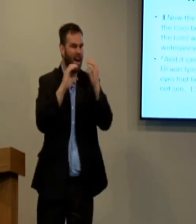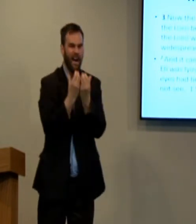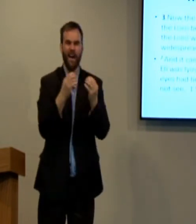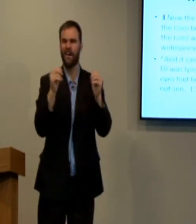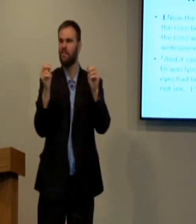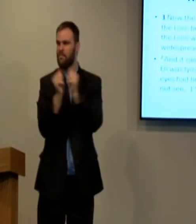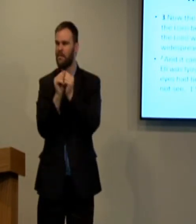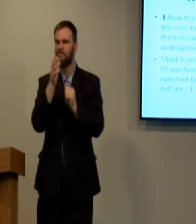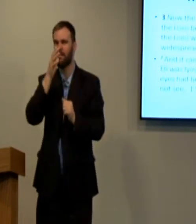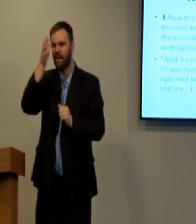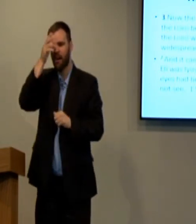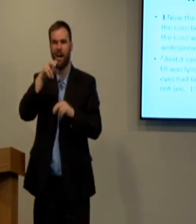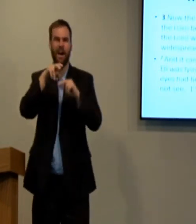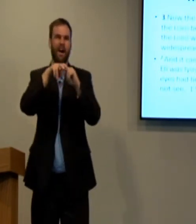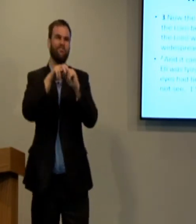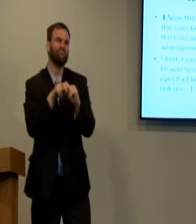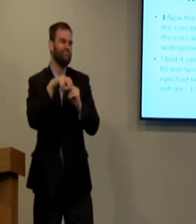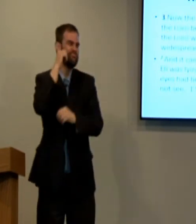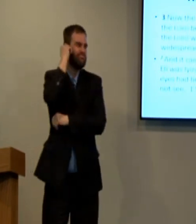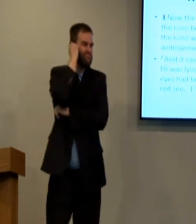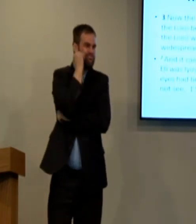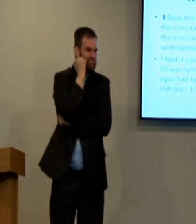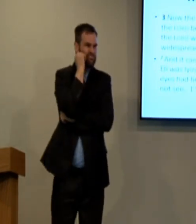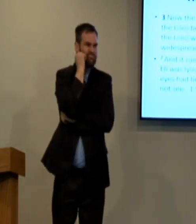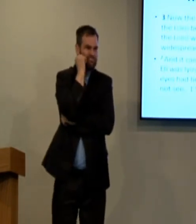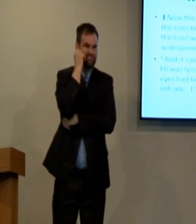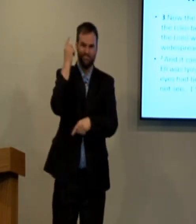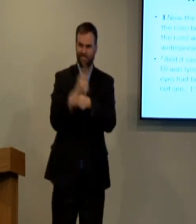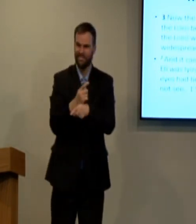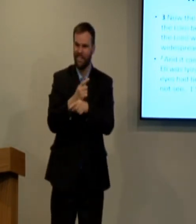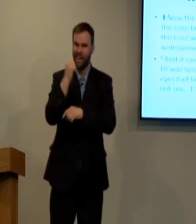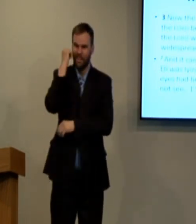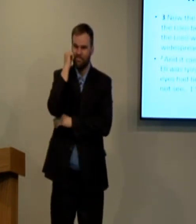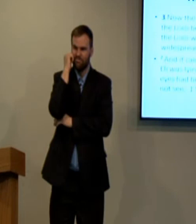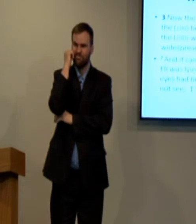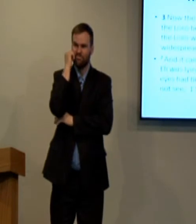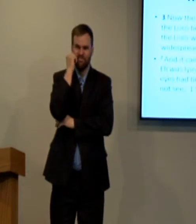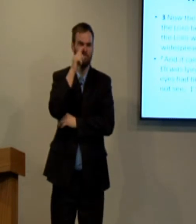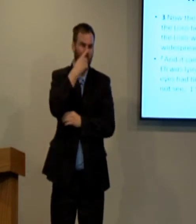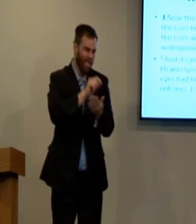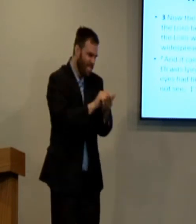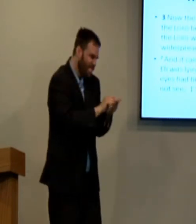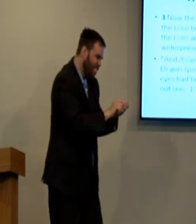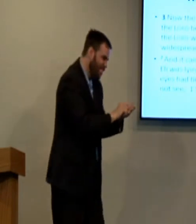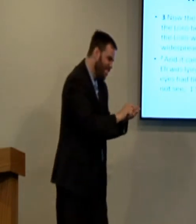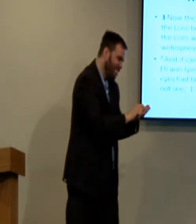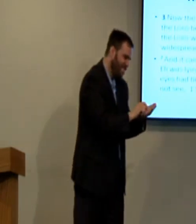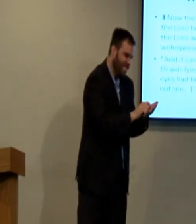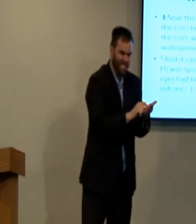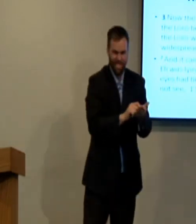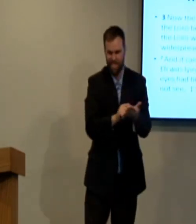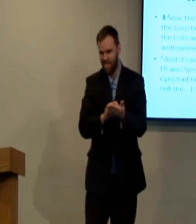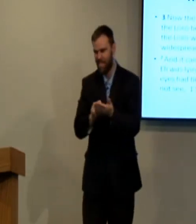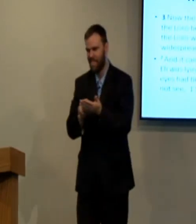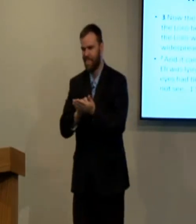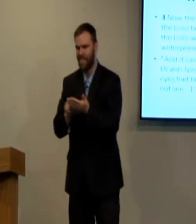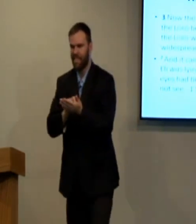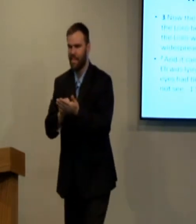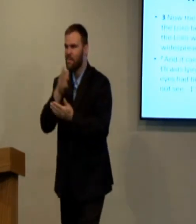If there's no pictures in class, some kids get really bored, right? And so you're just like, oh, I'm bored. So I'm going to draw or